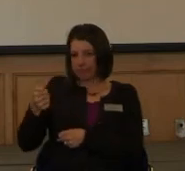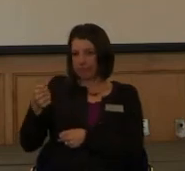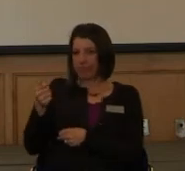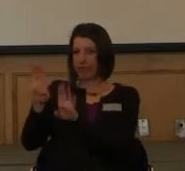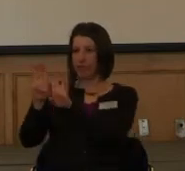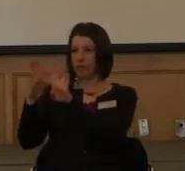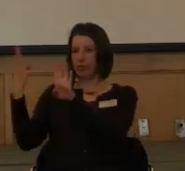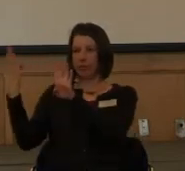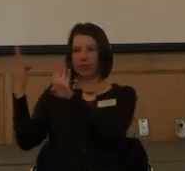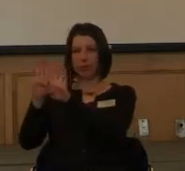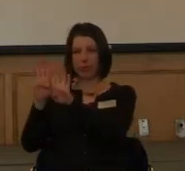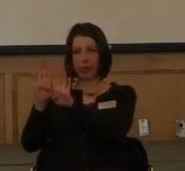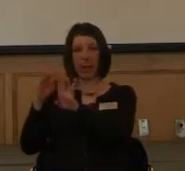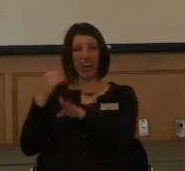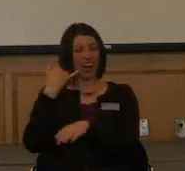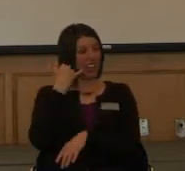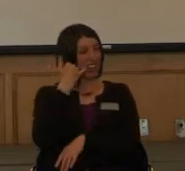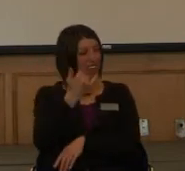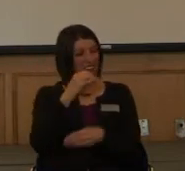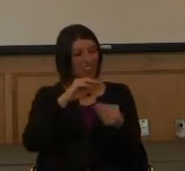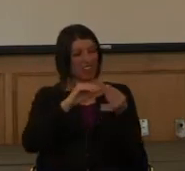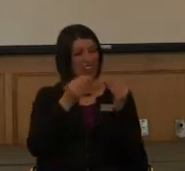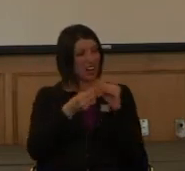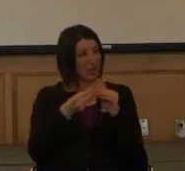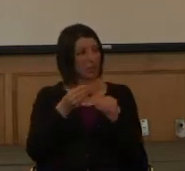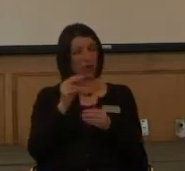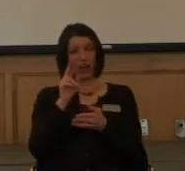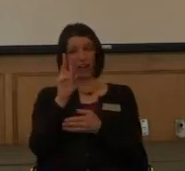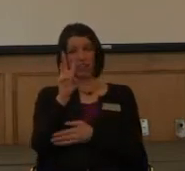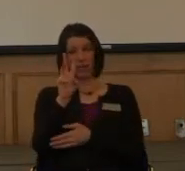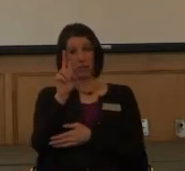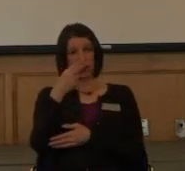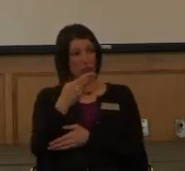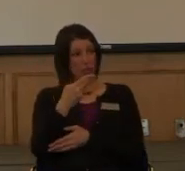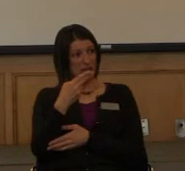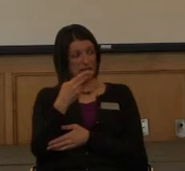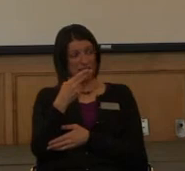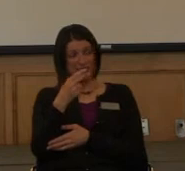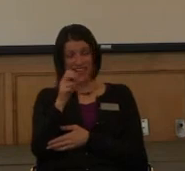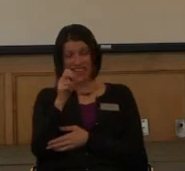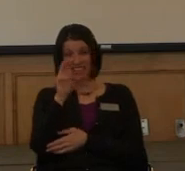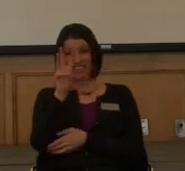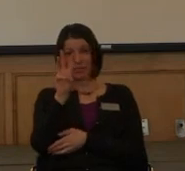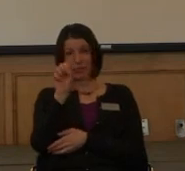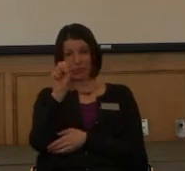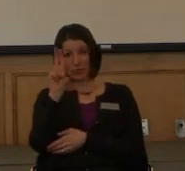I even gave them the number of WSU housing and said they can give me the prevention lab.